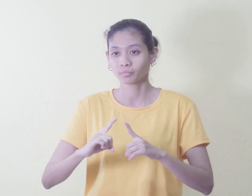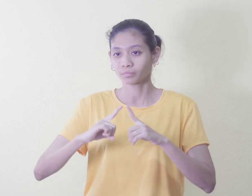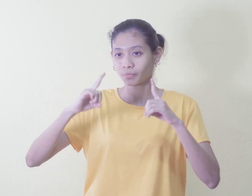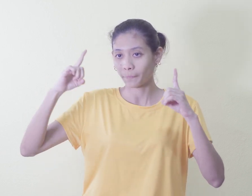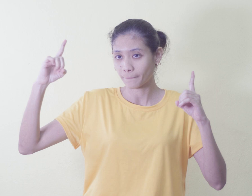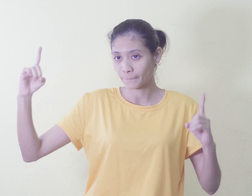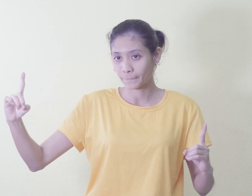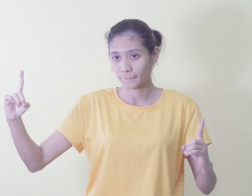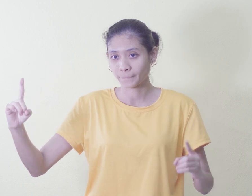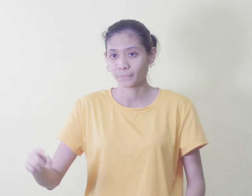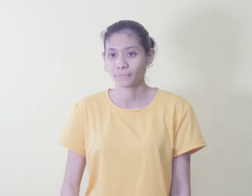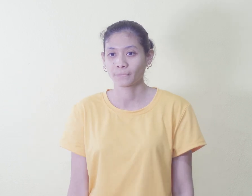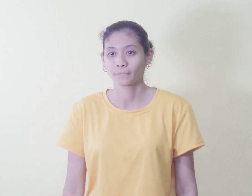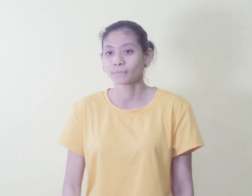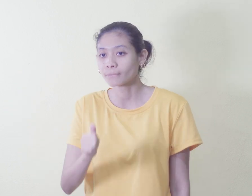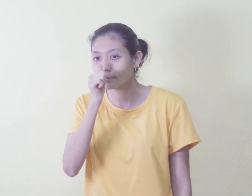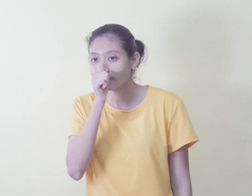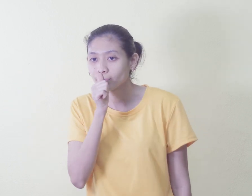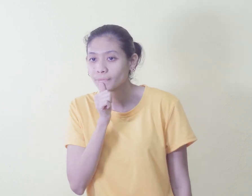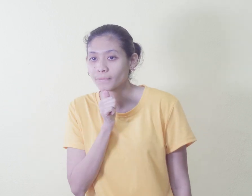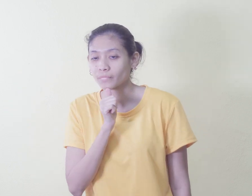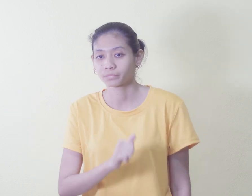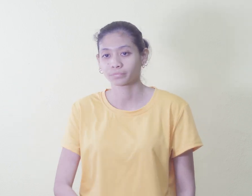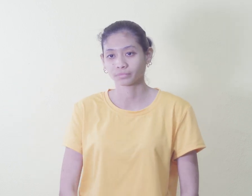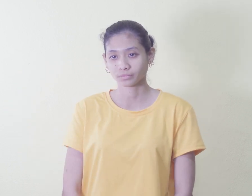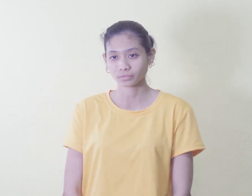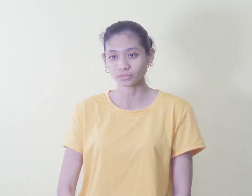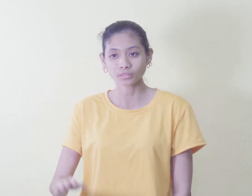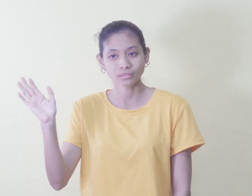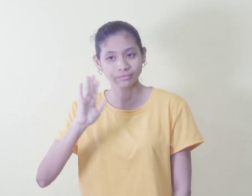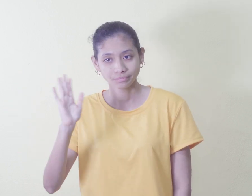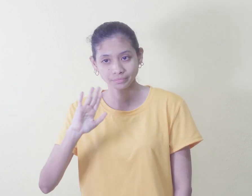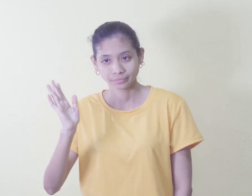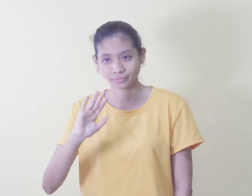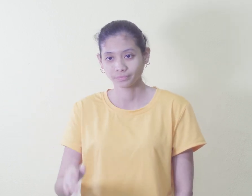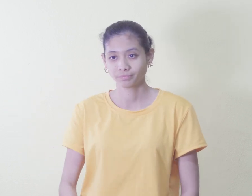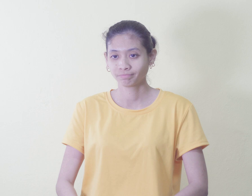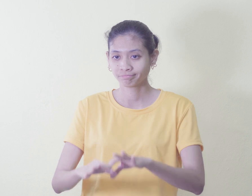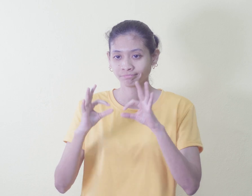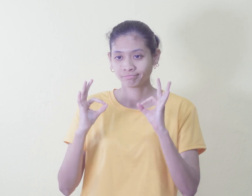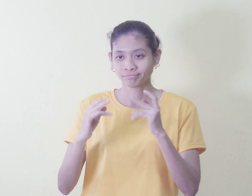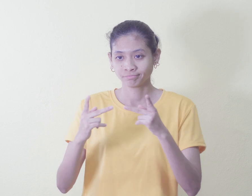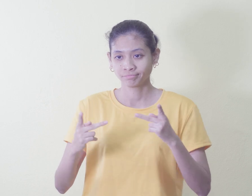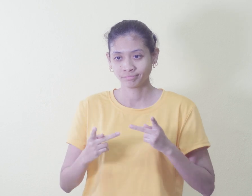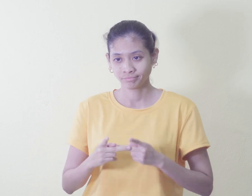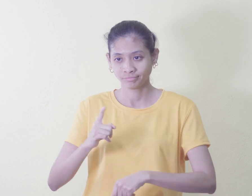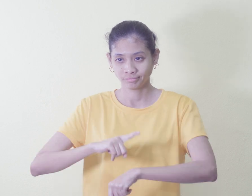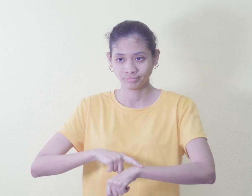Distance. Patience. Adieu. Perfect place